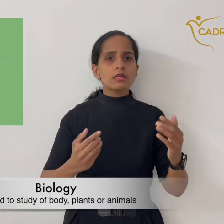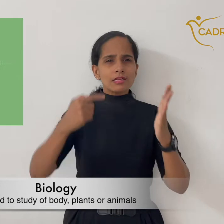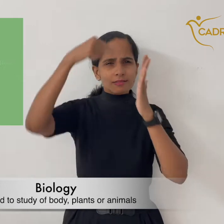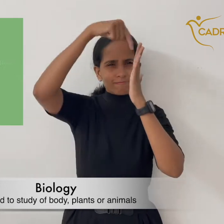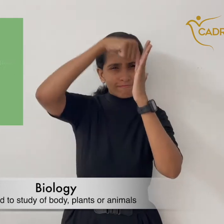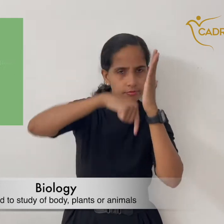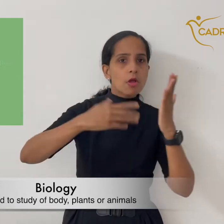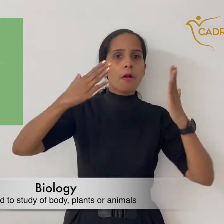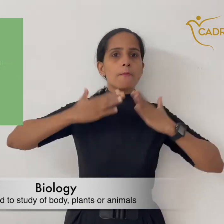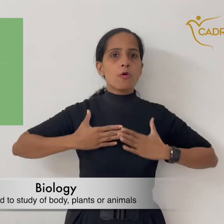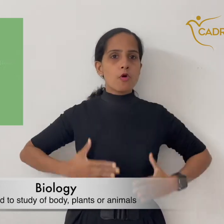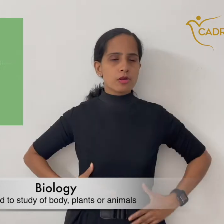Biology